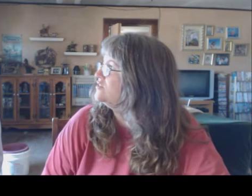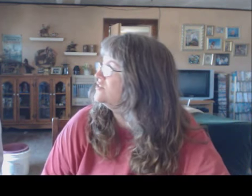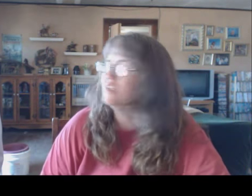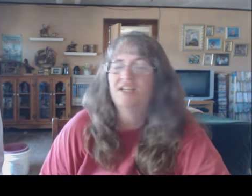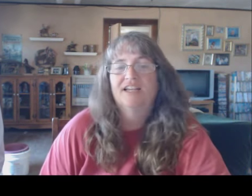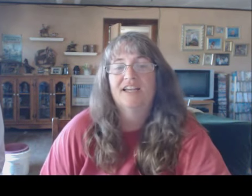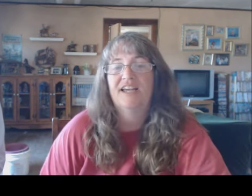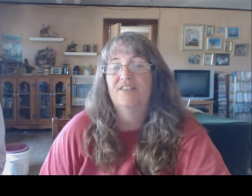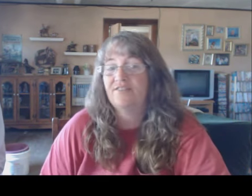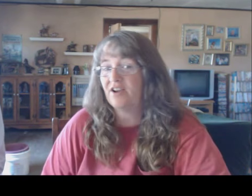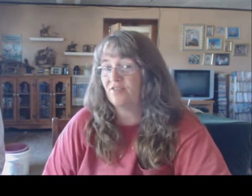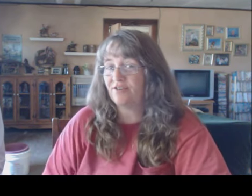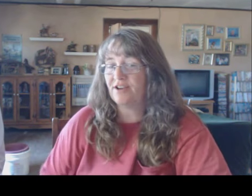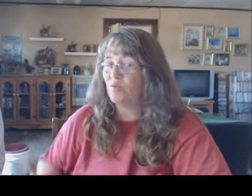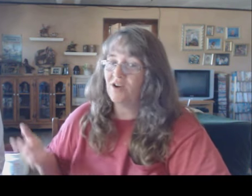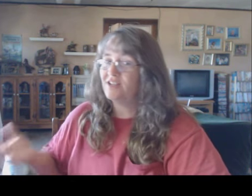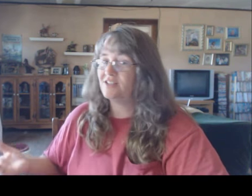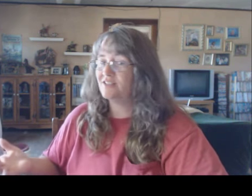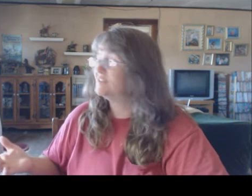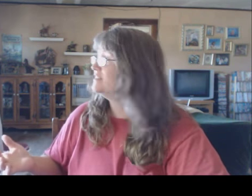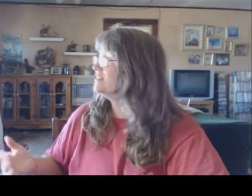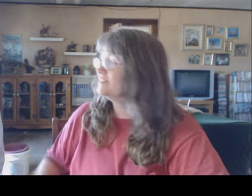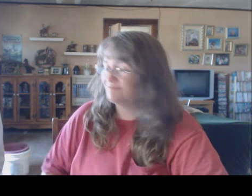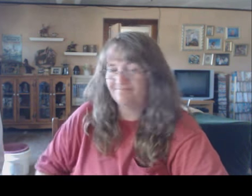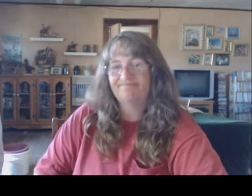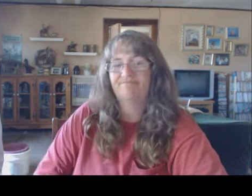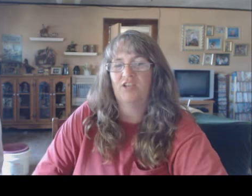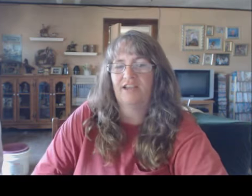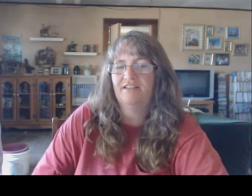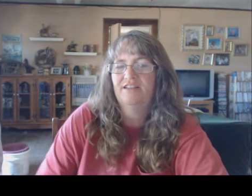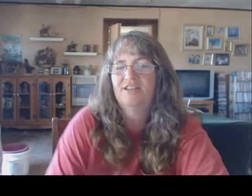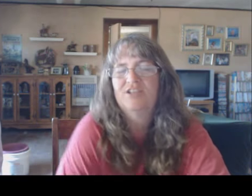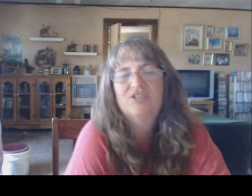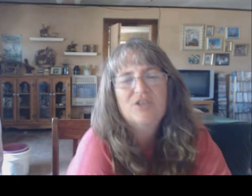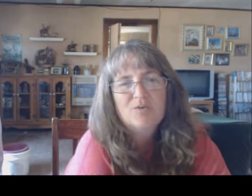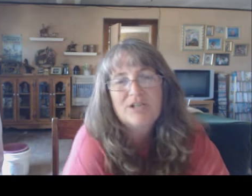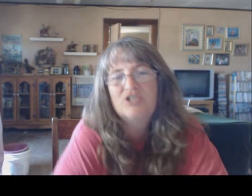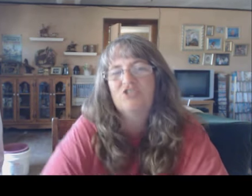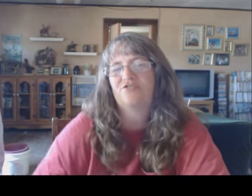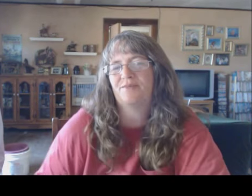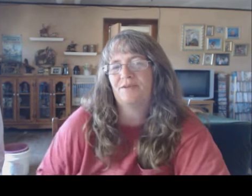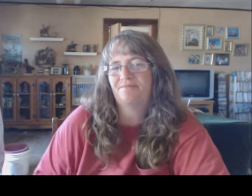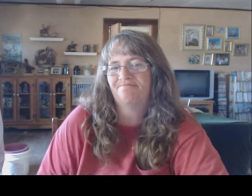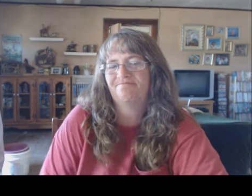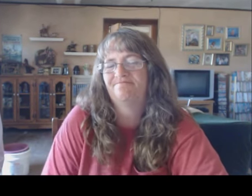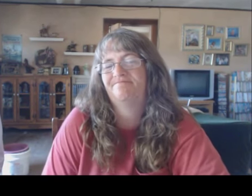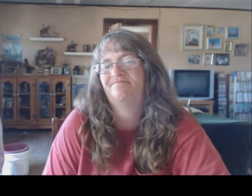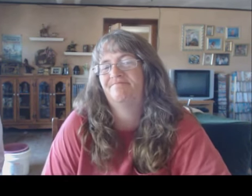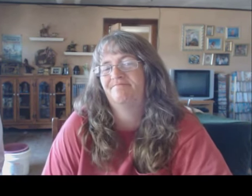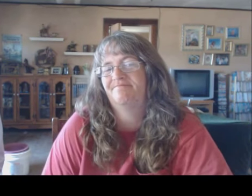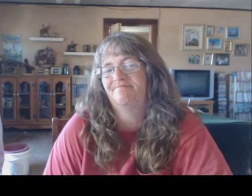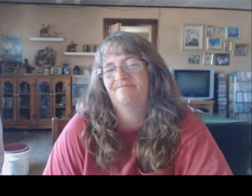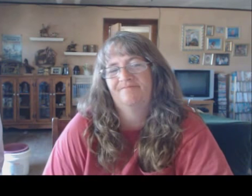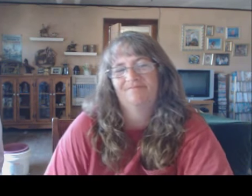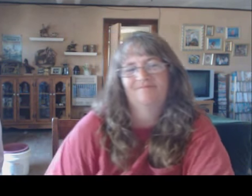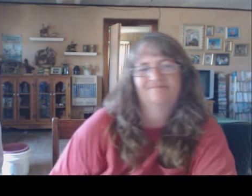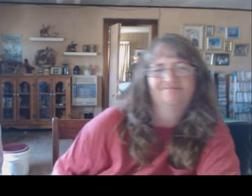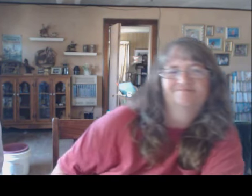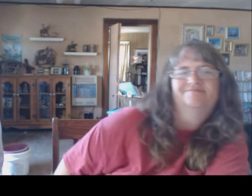Ogle. And the fire ring was... Right. Okay. So, what did you do for me? We dug a hole and we